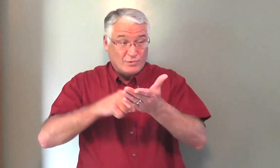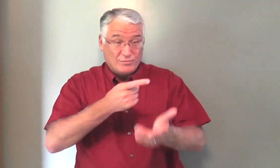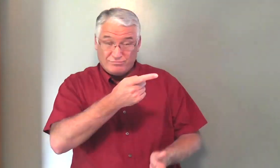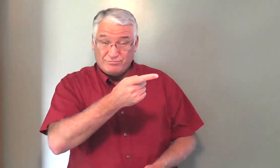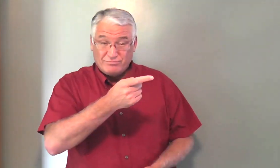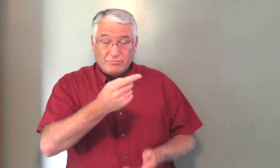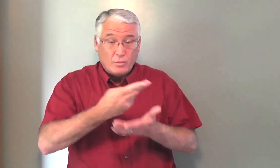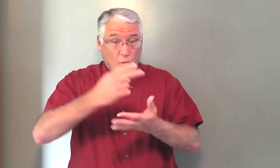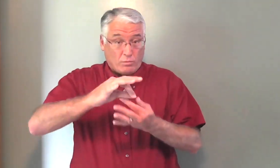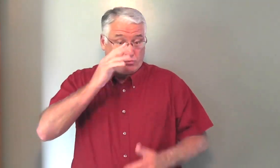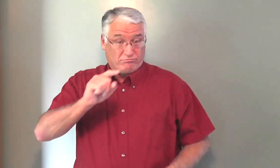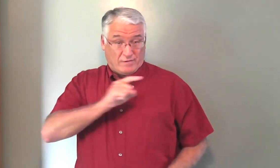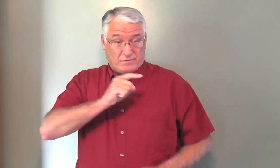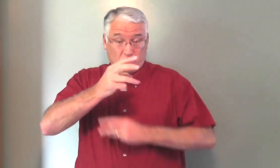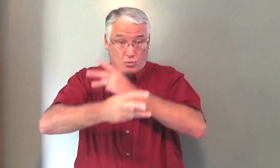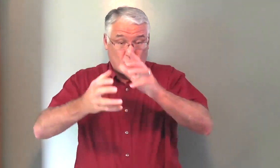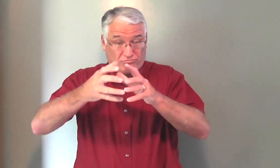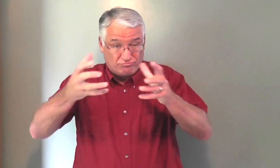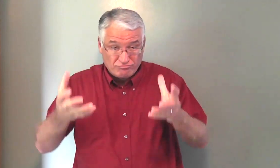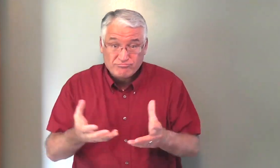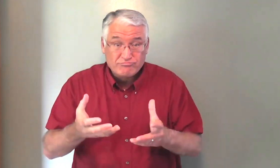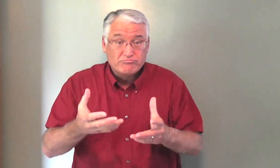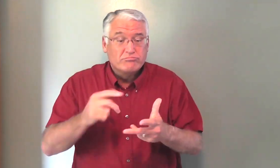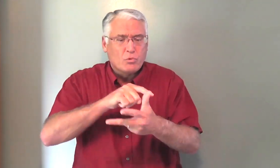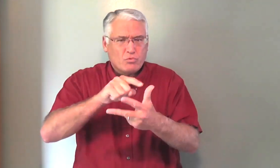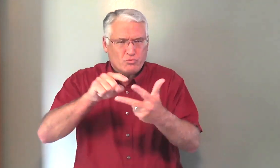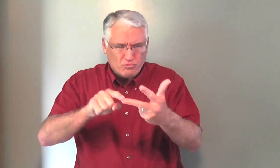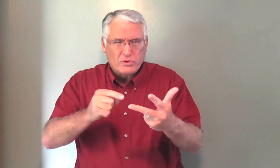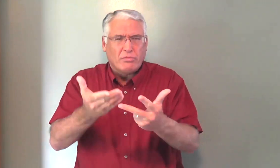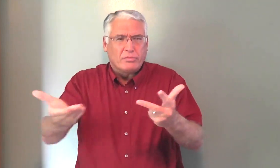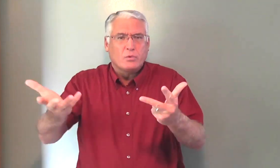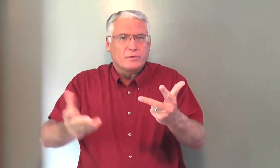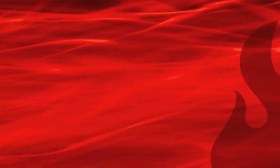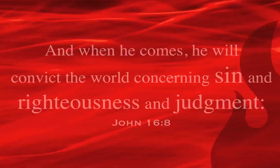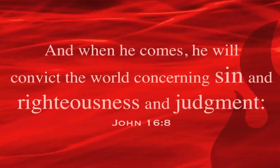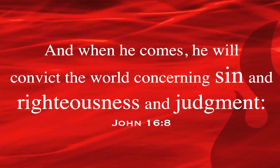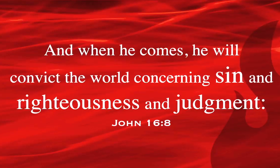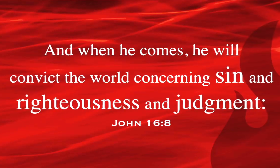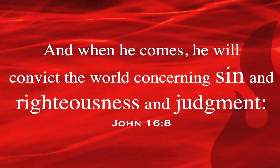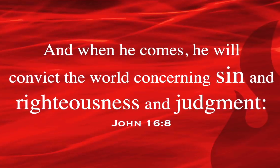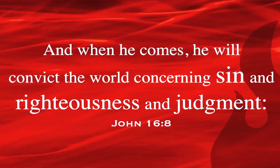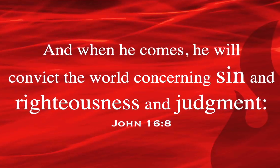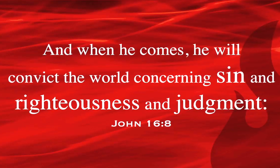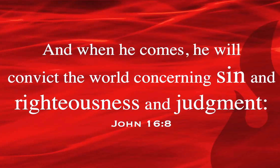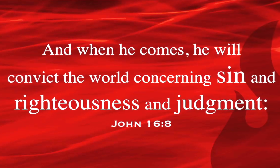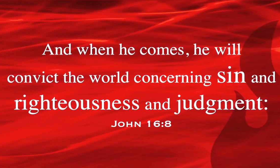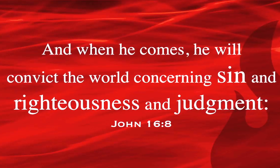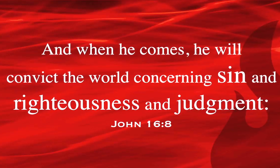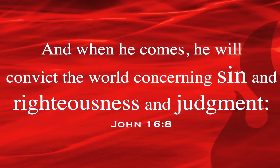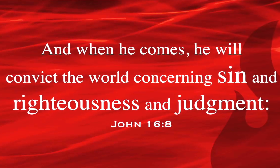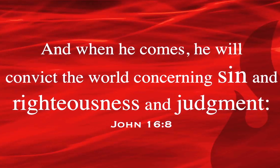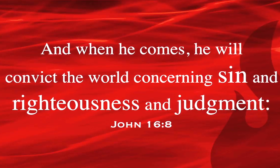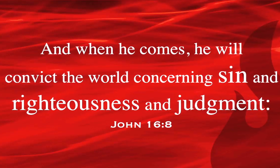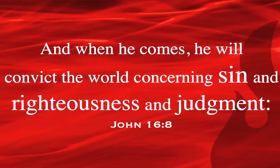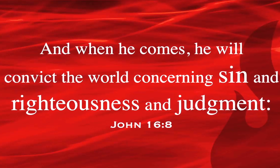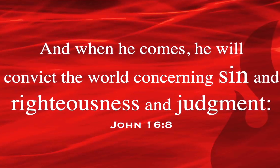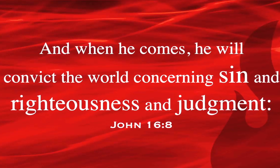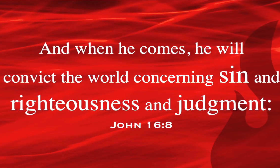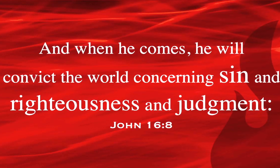We read that the Holy Spirit will convict the world, but of what three things? And when he comes, will convict the world concerning sin and